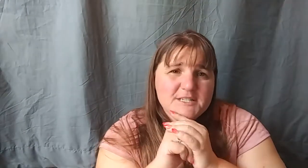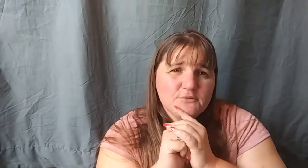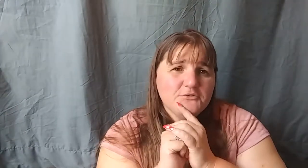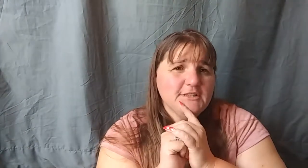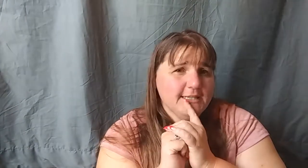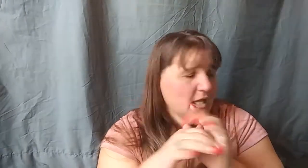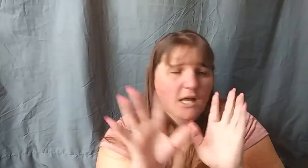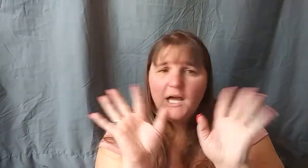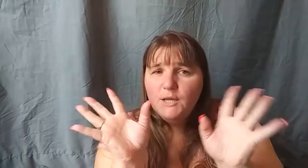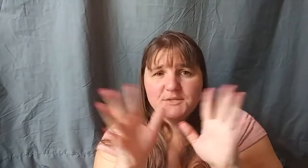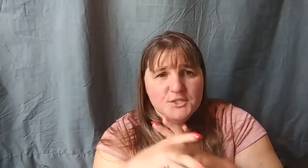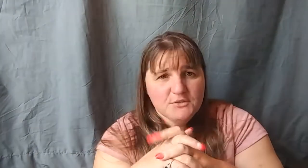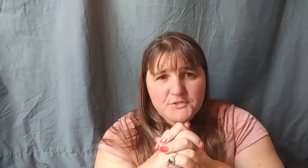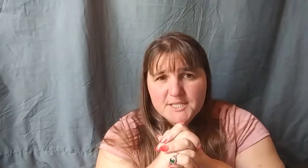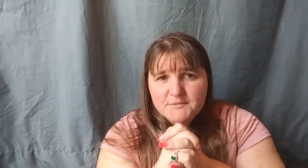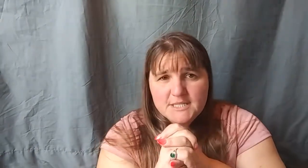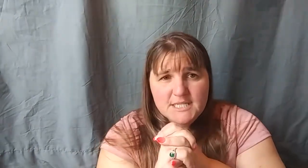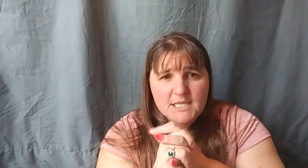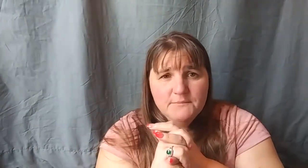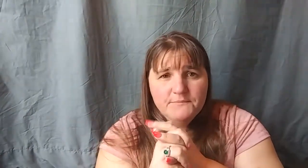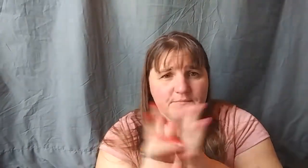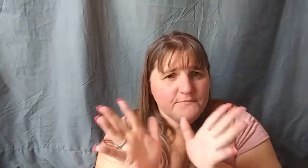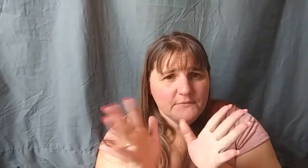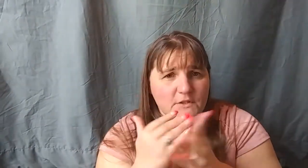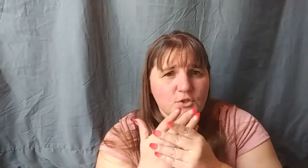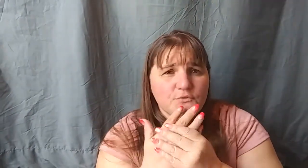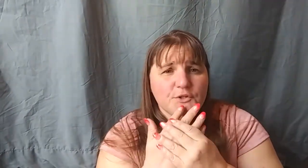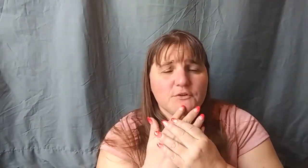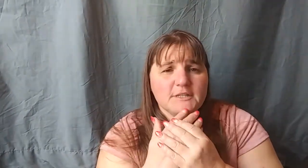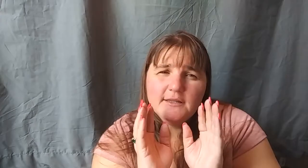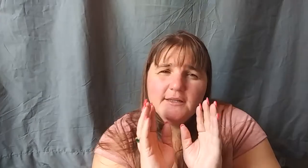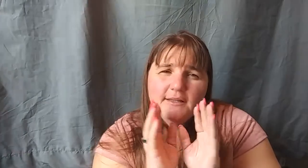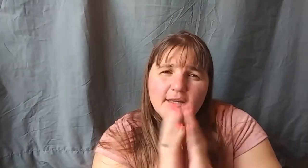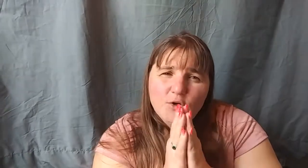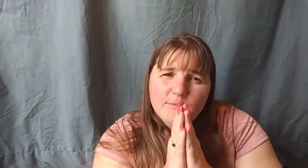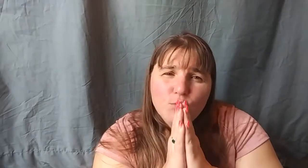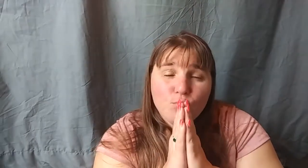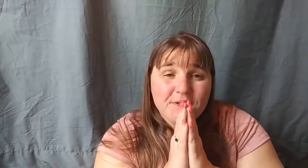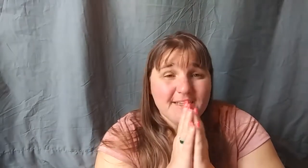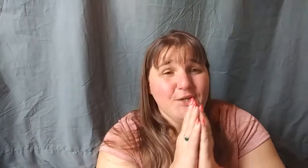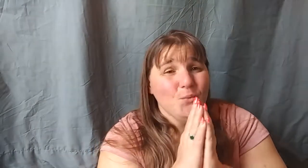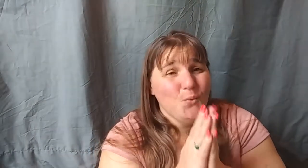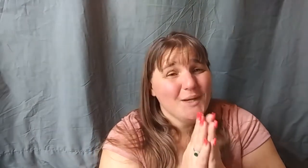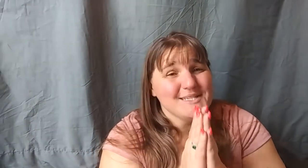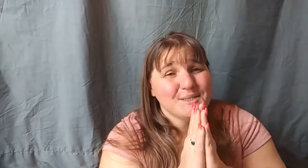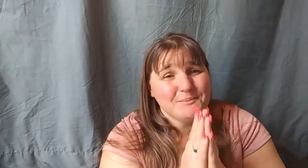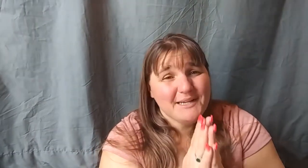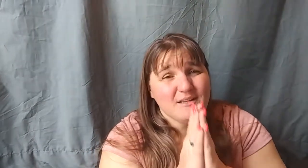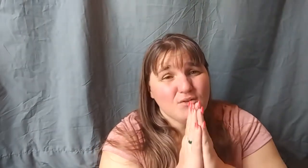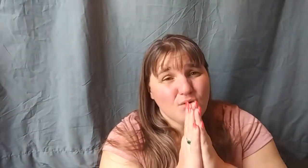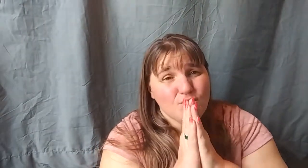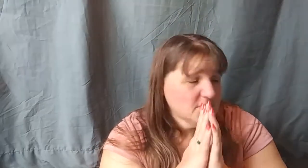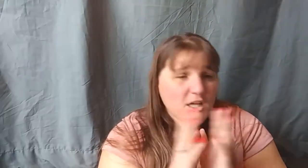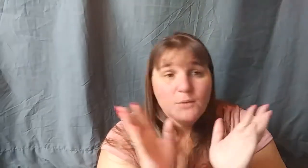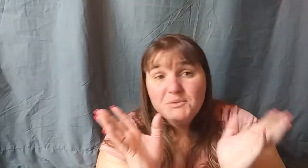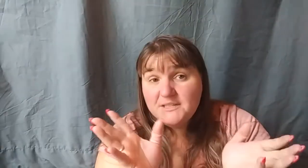lunch, I was looking for something to eat. You know, oatmeal your lunch. Oatmeal really wasn't my go-to. But this was